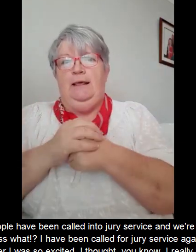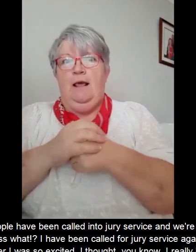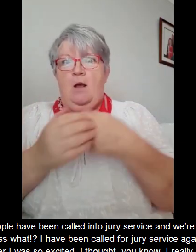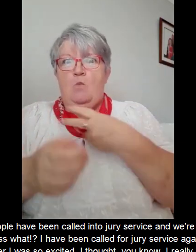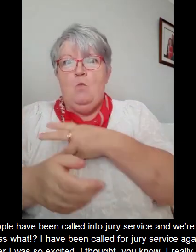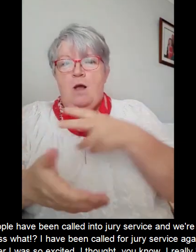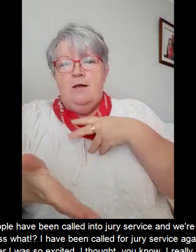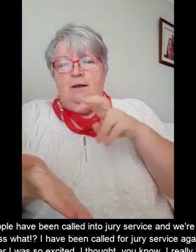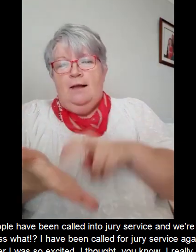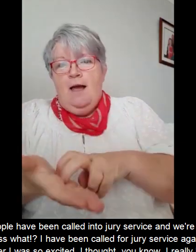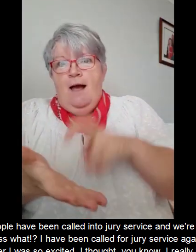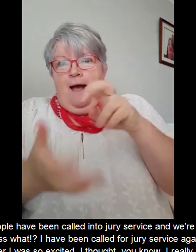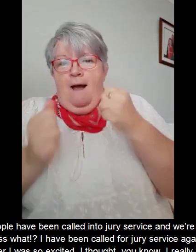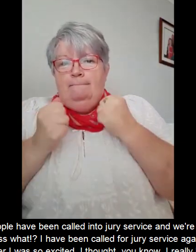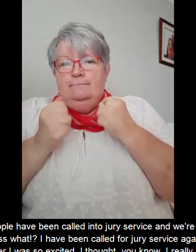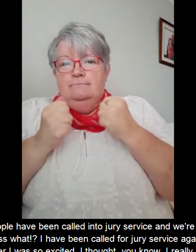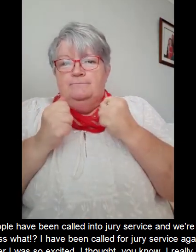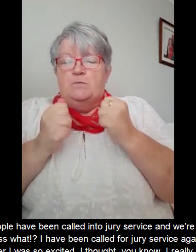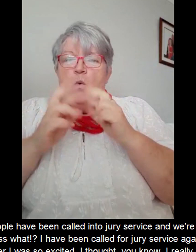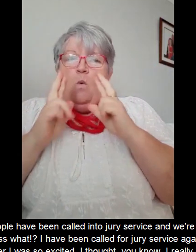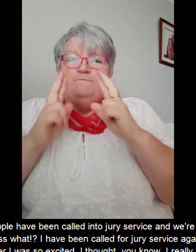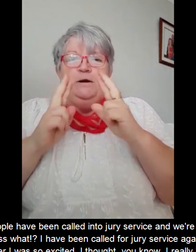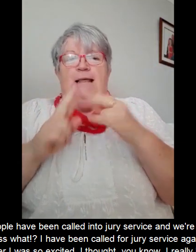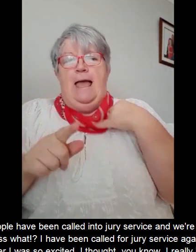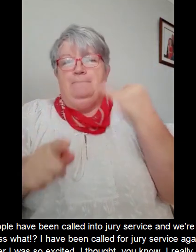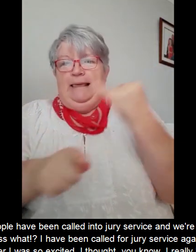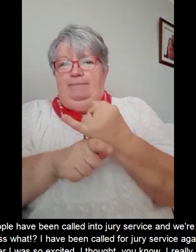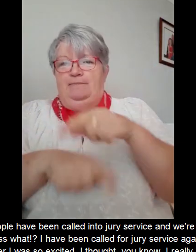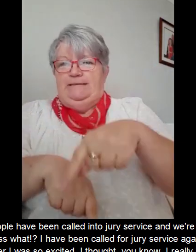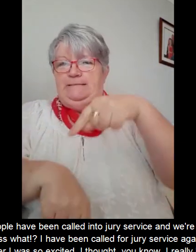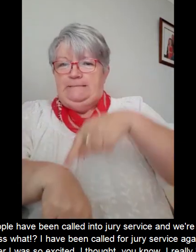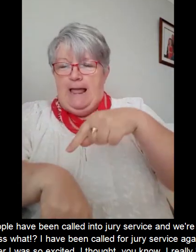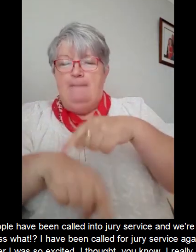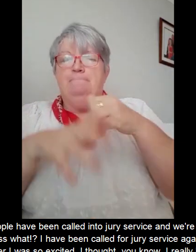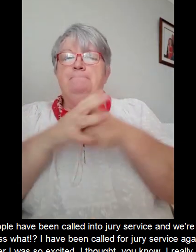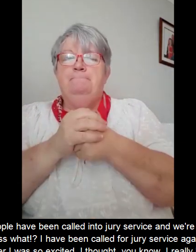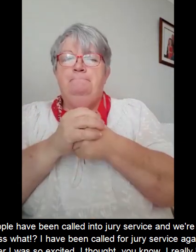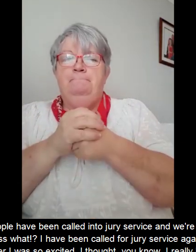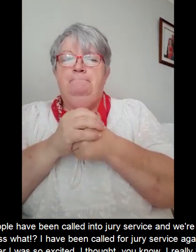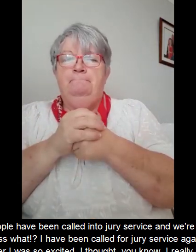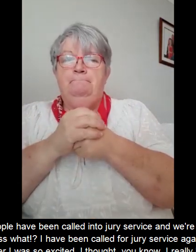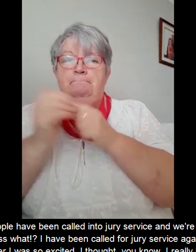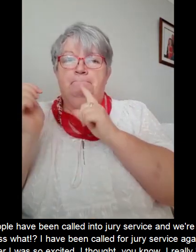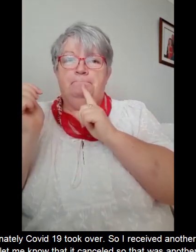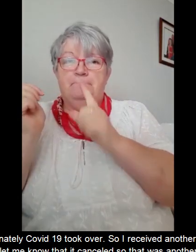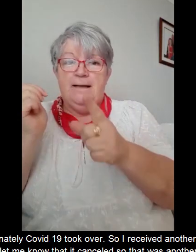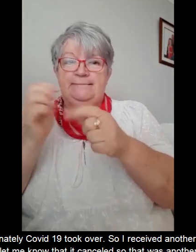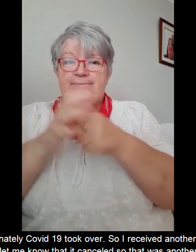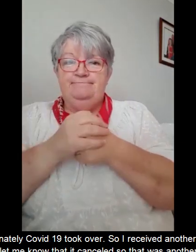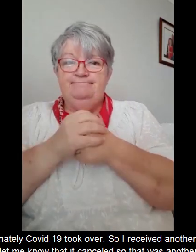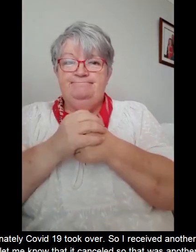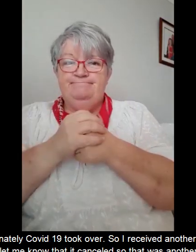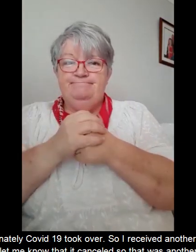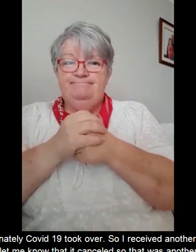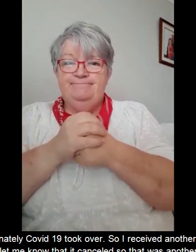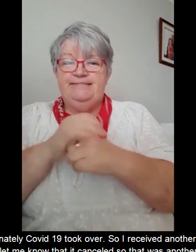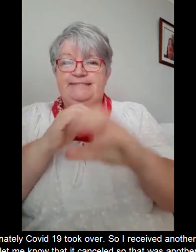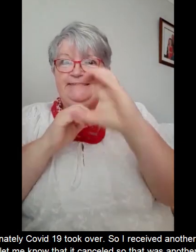I was so excited. I thought, you know, I really hope I get called in this time but unfortunately COVID